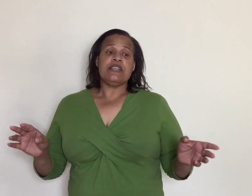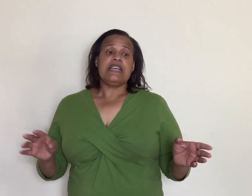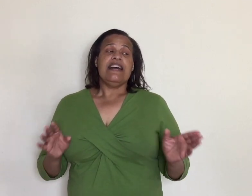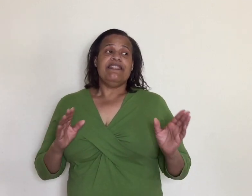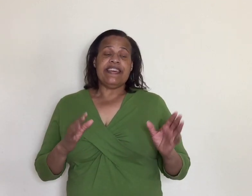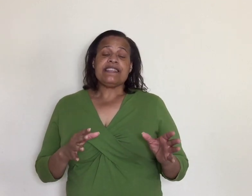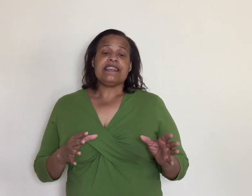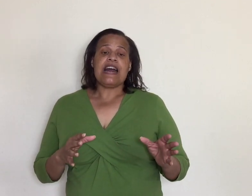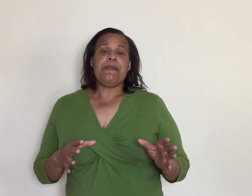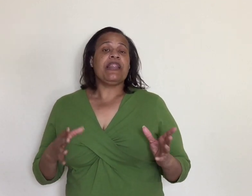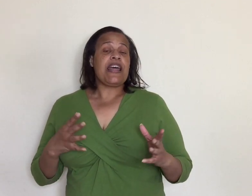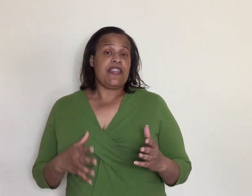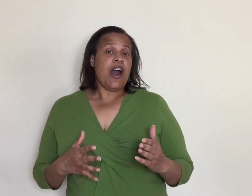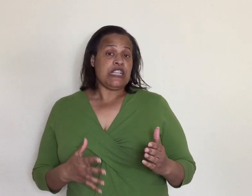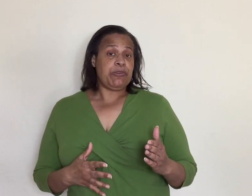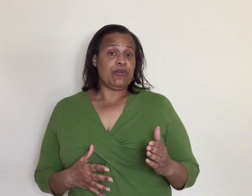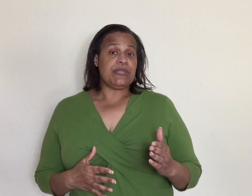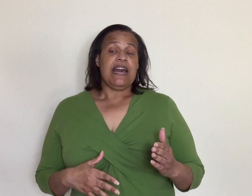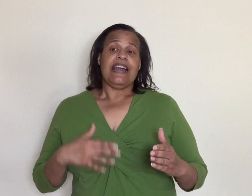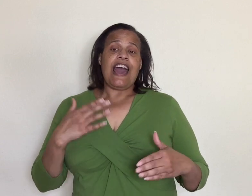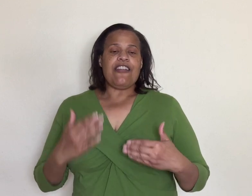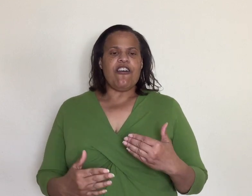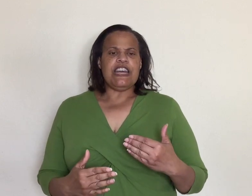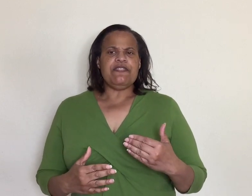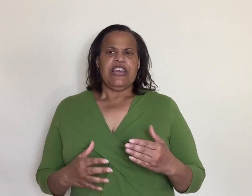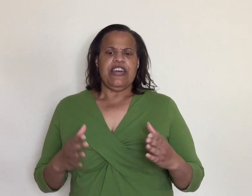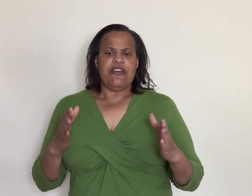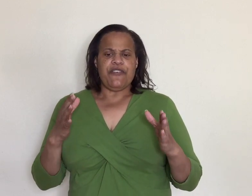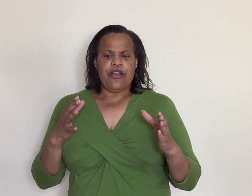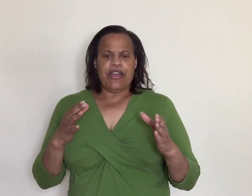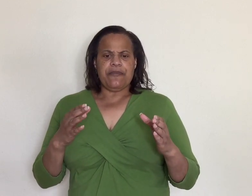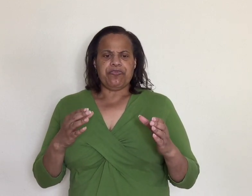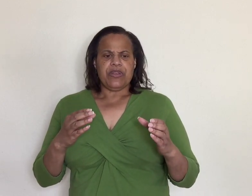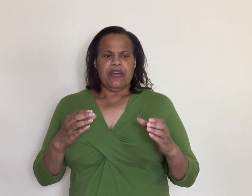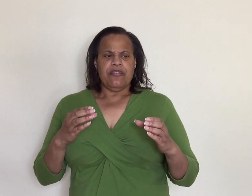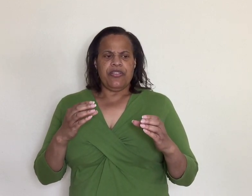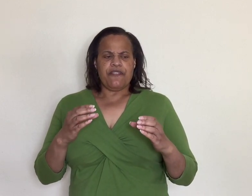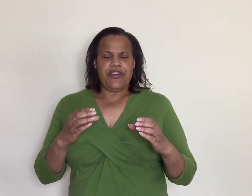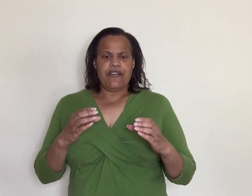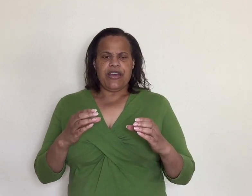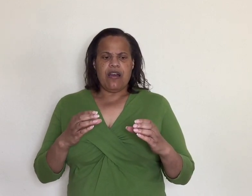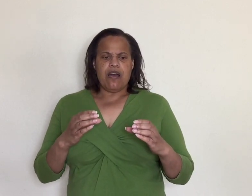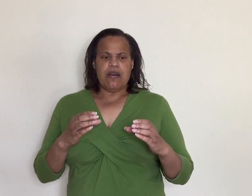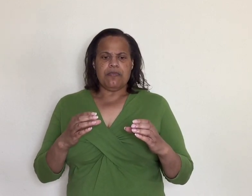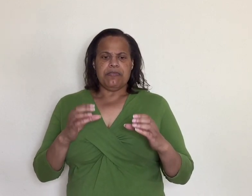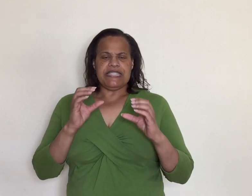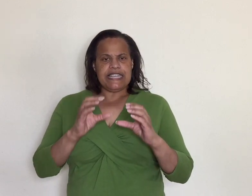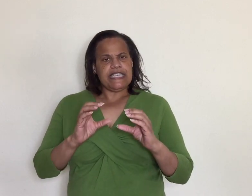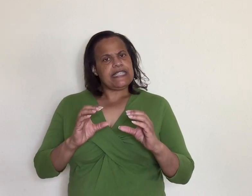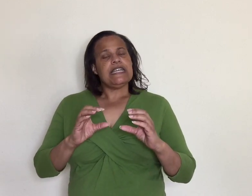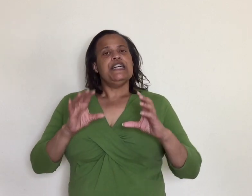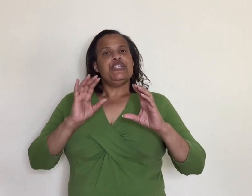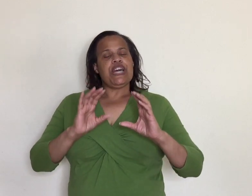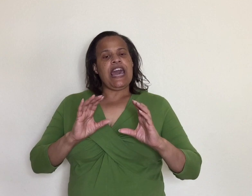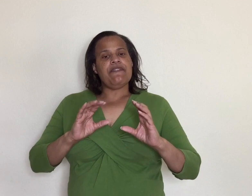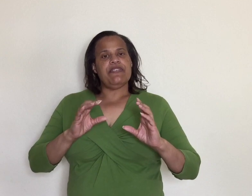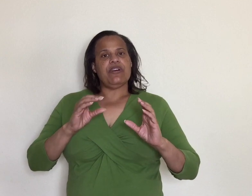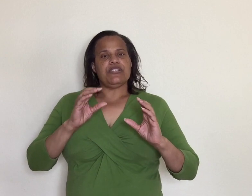this time a lot of the hospitals got on it and they're very they're very uh meticulous to have a